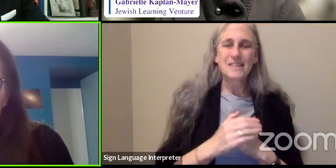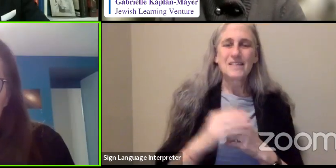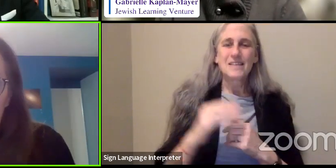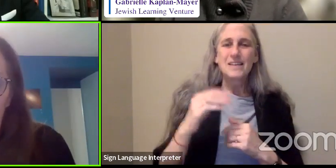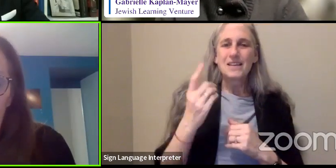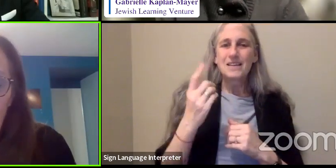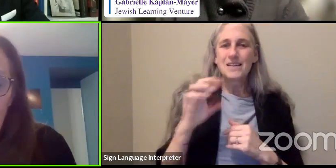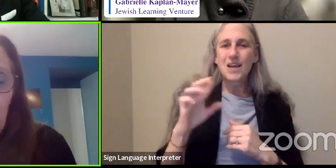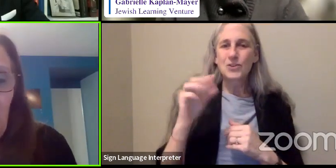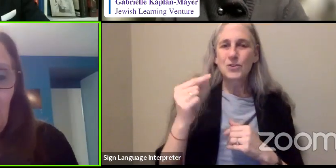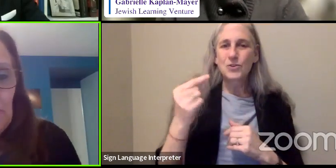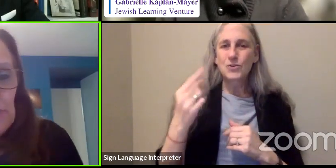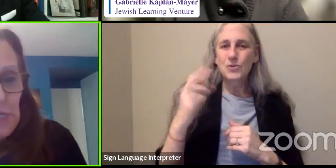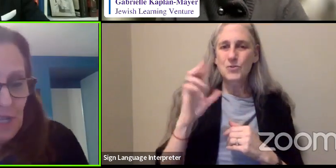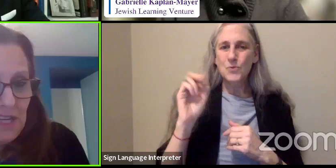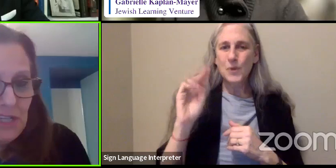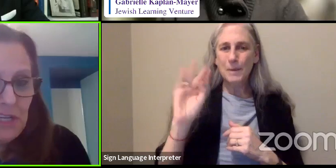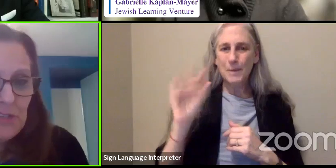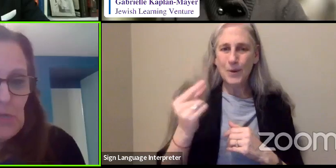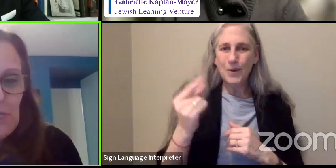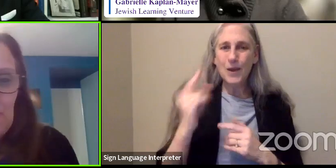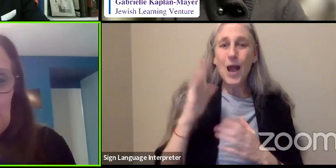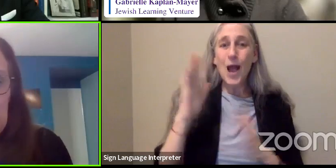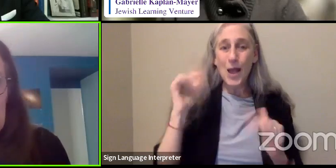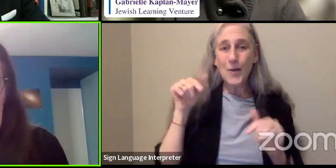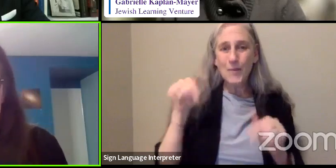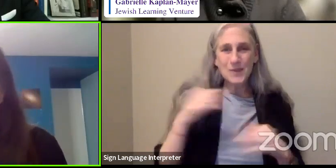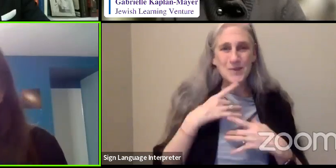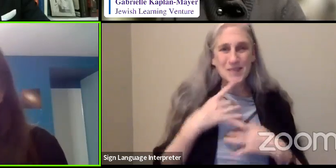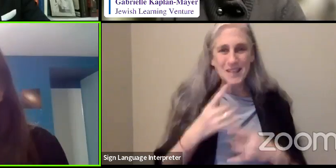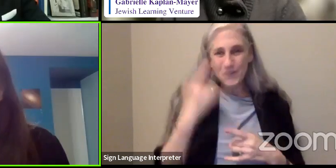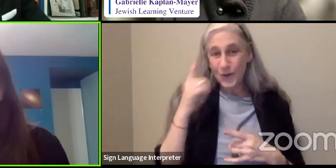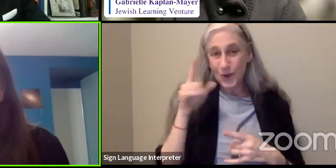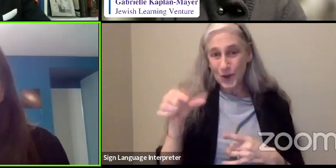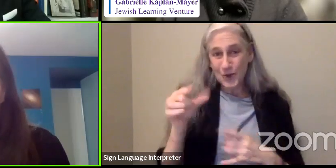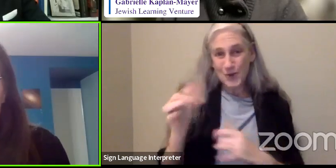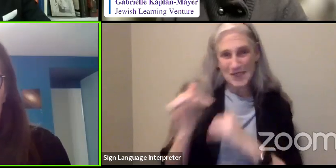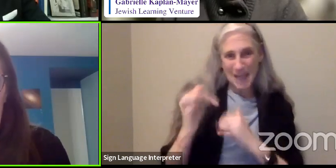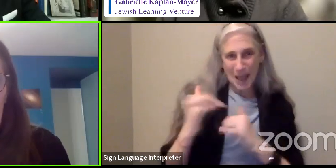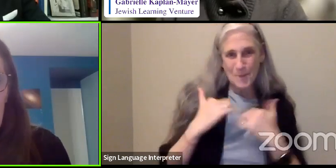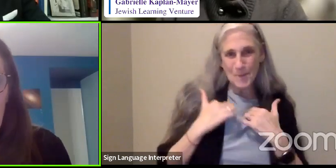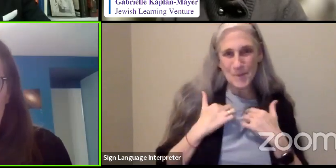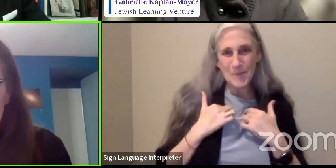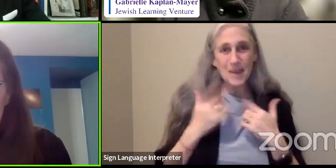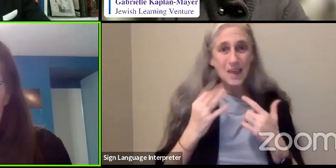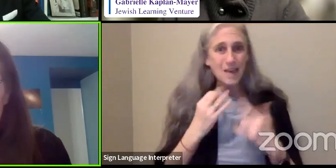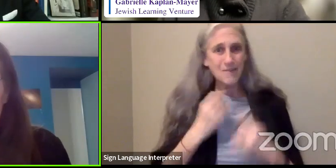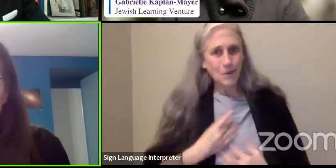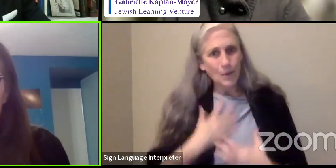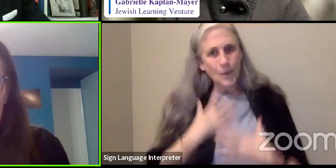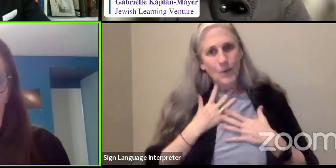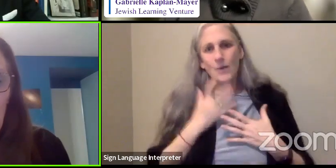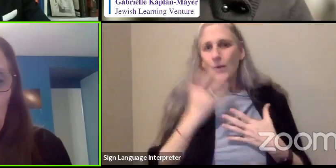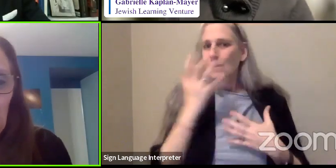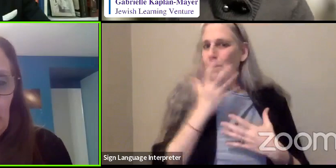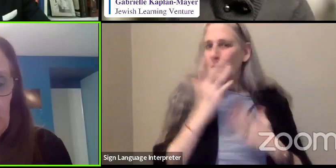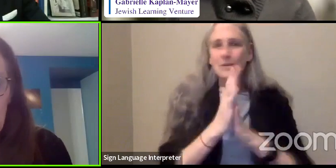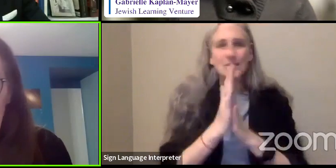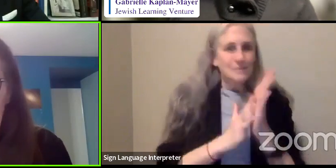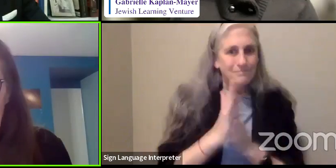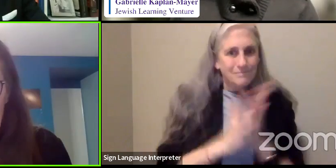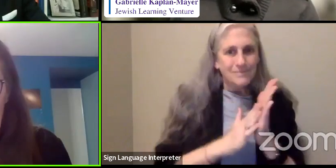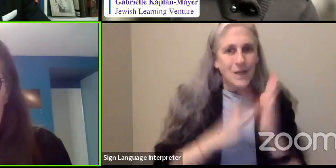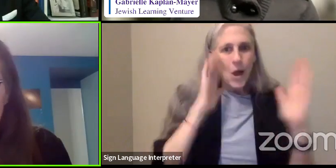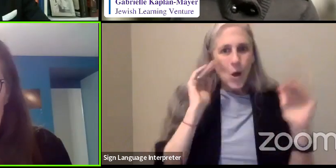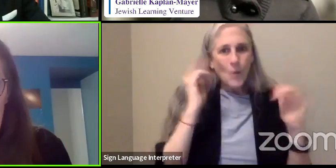Um, I hope you found this as engaging and interesting as, as I did as well. And if you're moved by what you heard tonight, um, I hope you'll